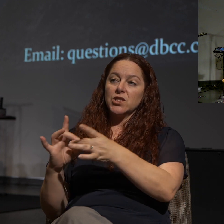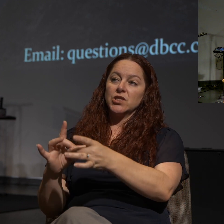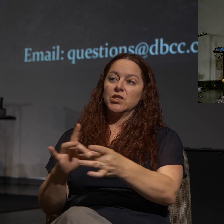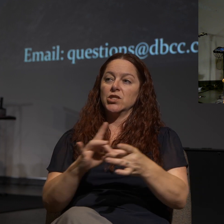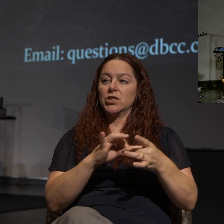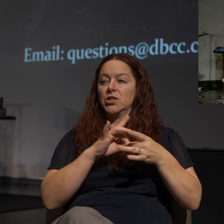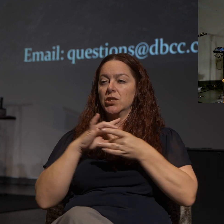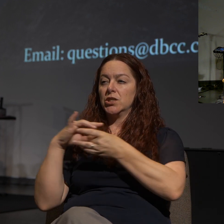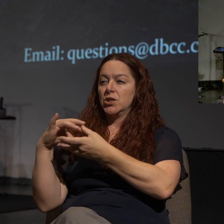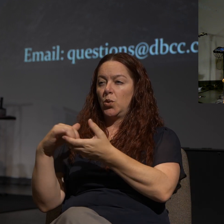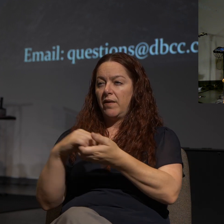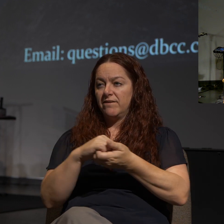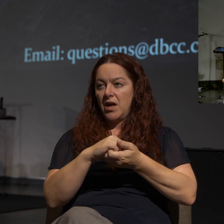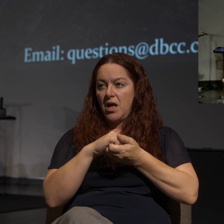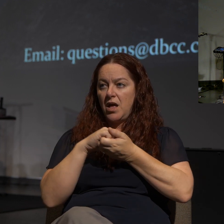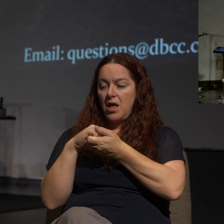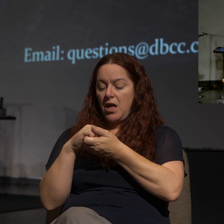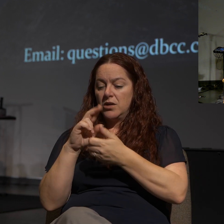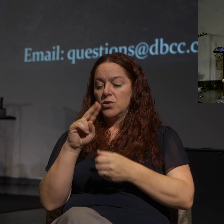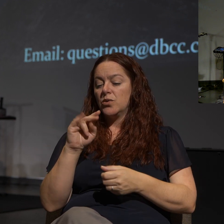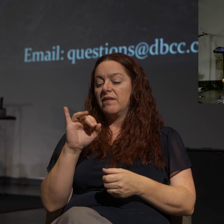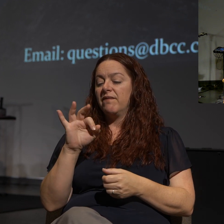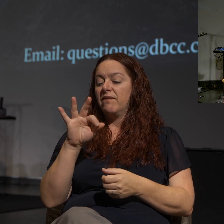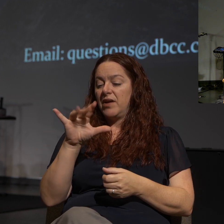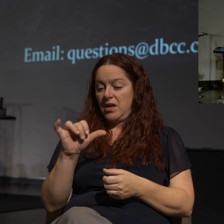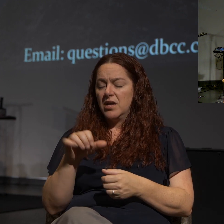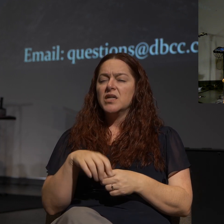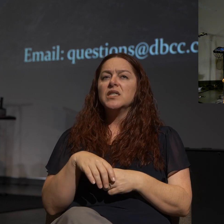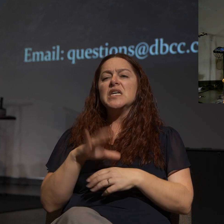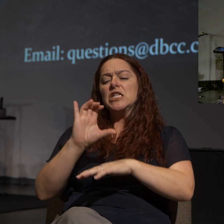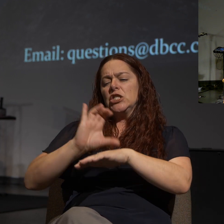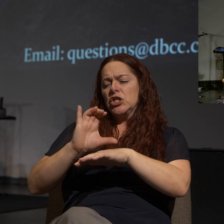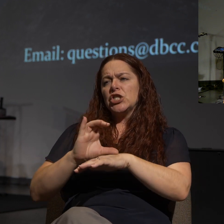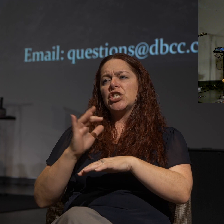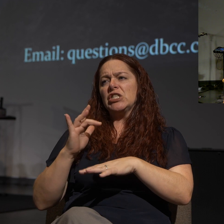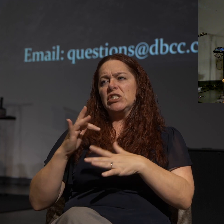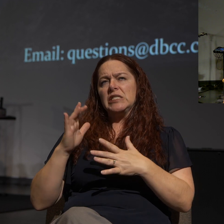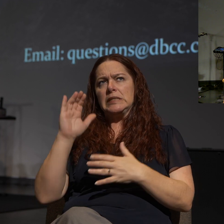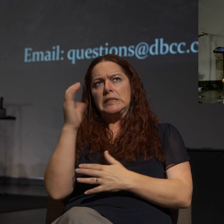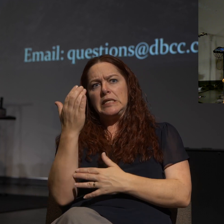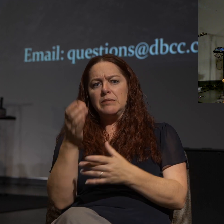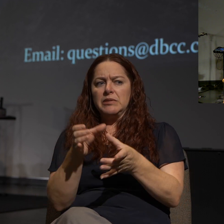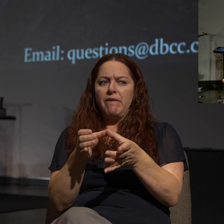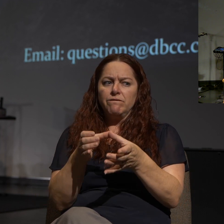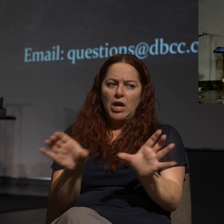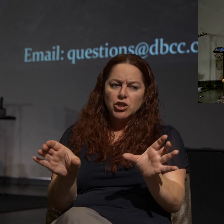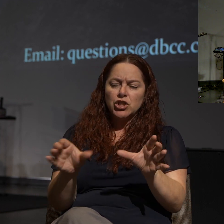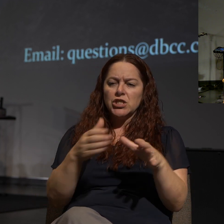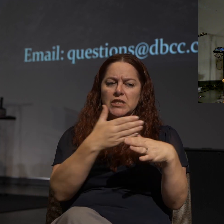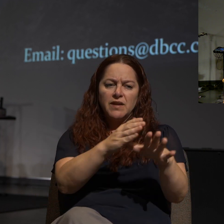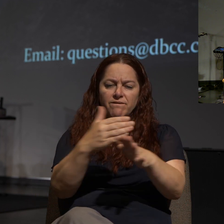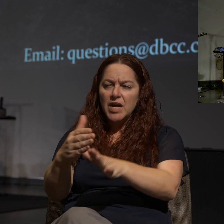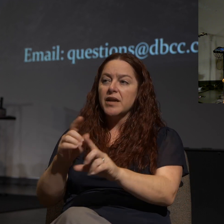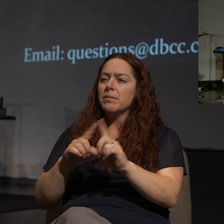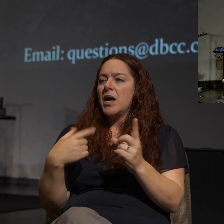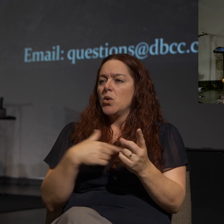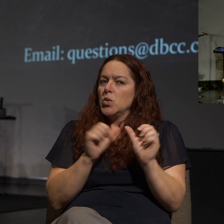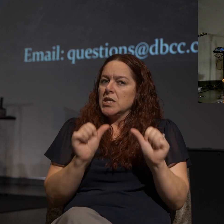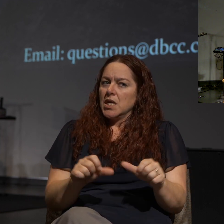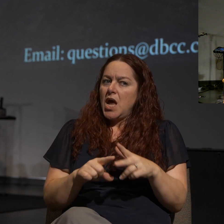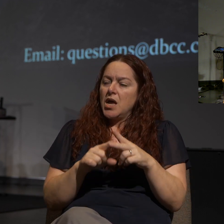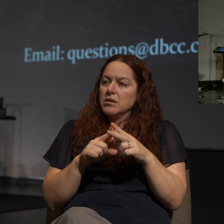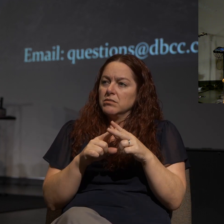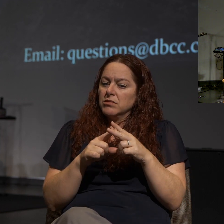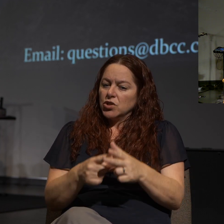unify. As much as the church seems fractured and divided, we can begin to preach the message of we are all